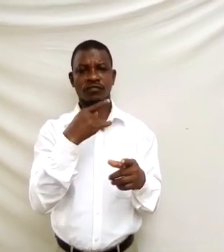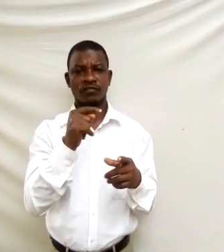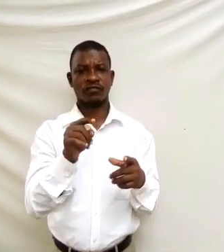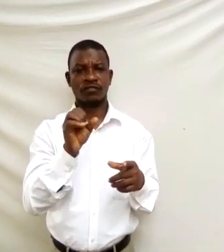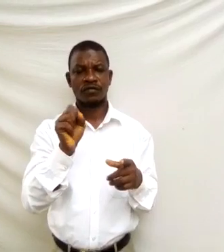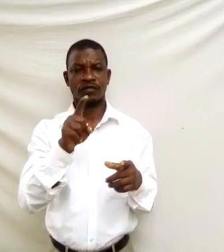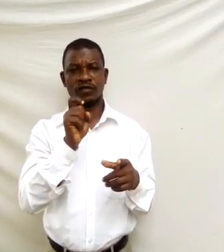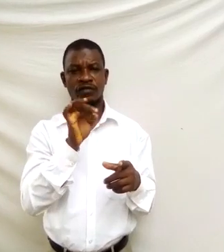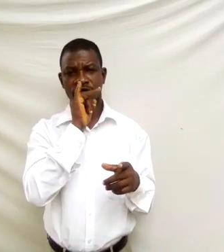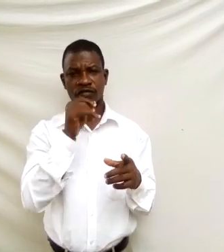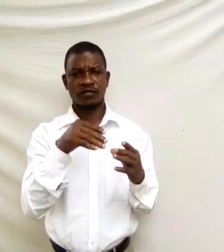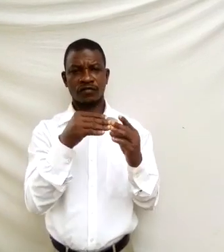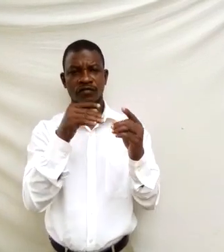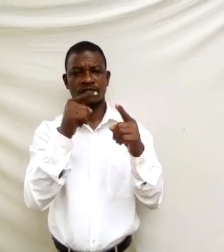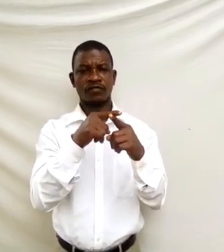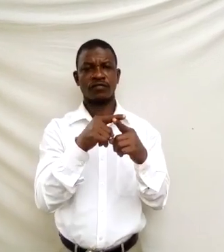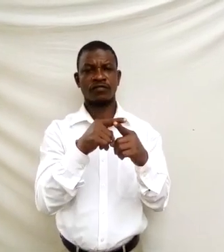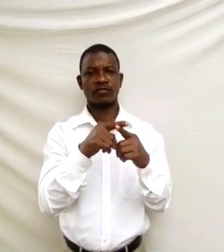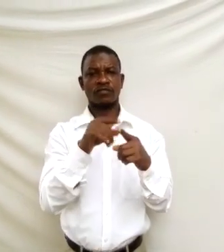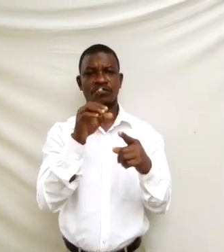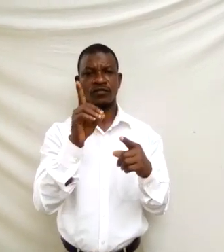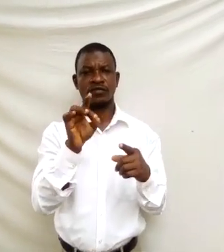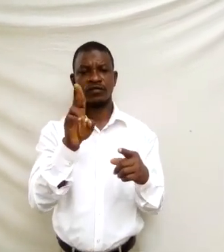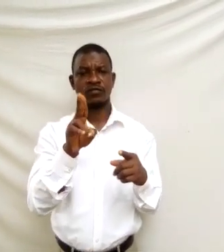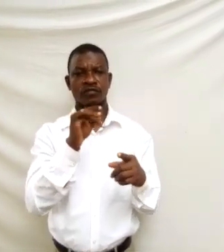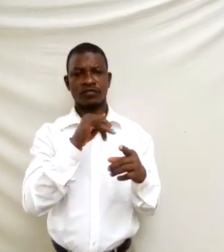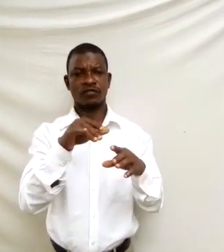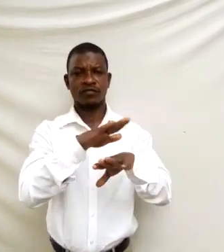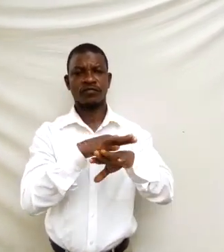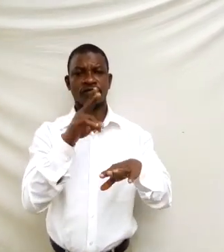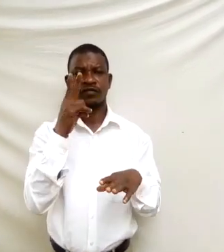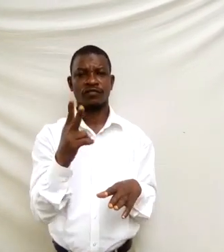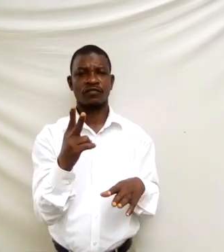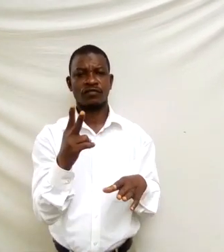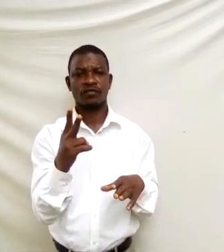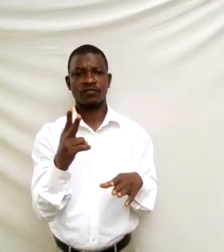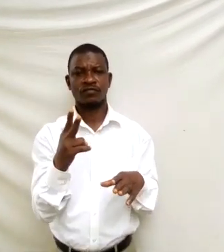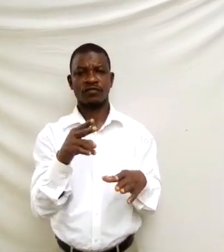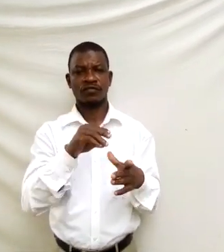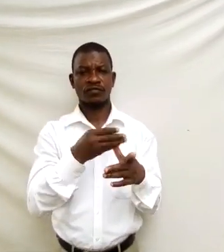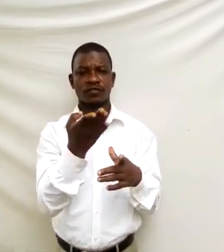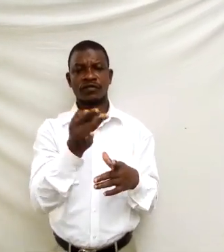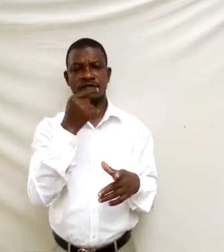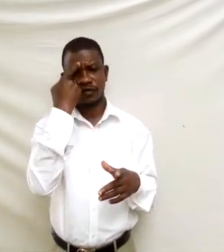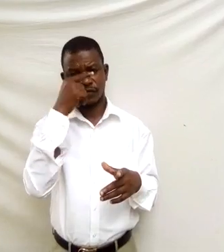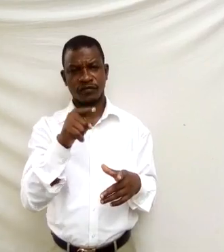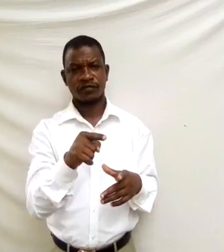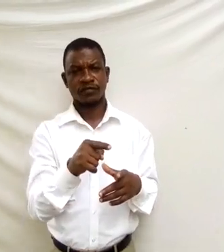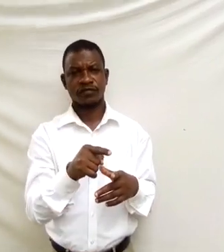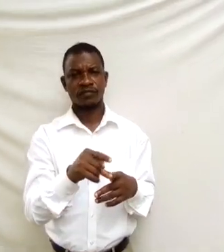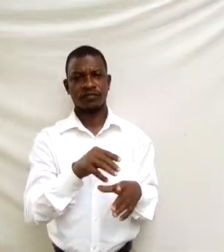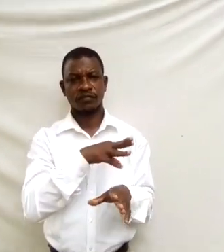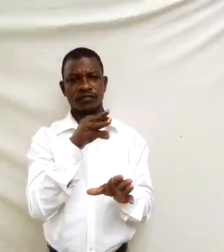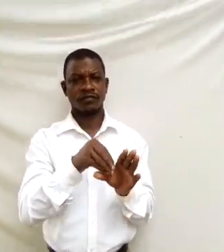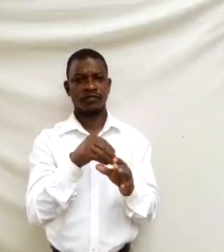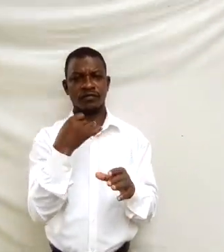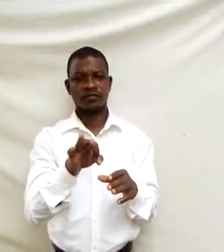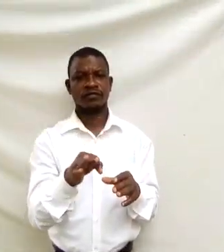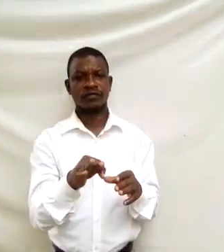is equal to du over two therefore integral of sine